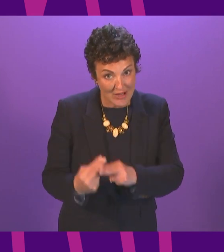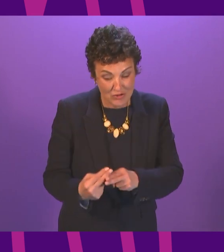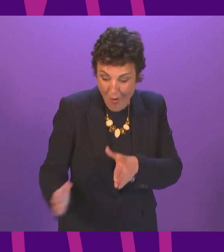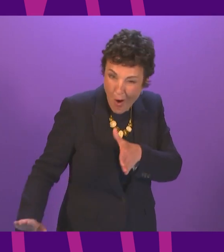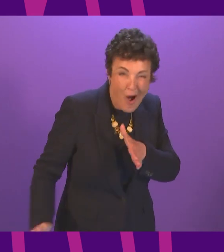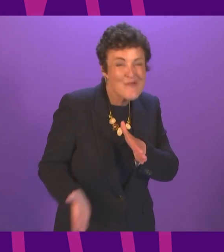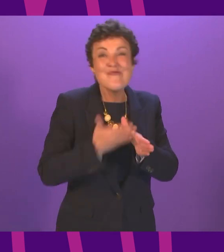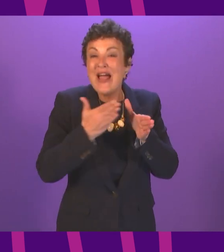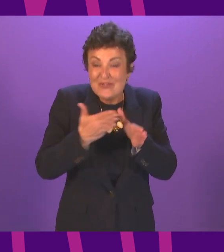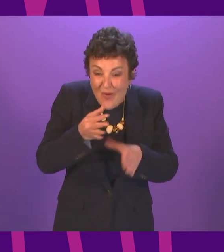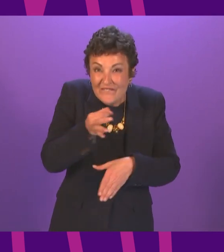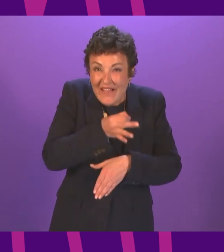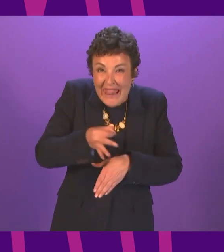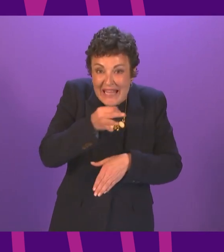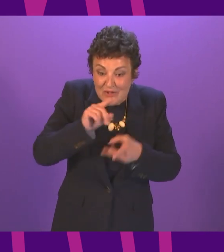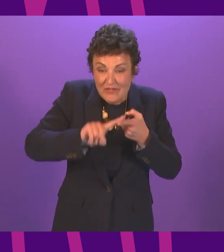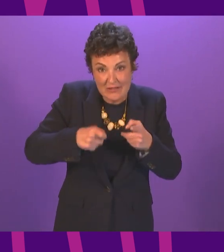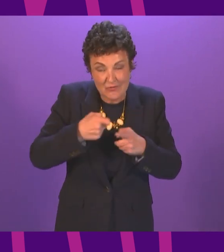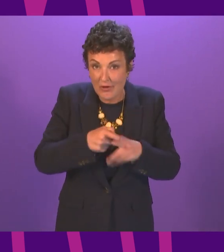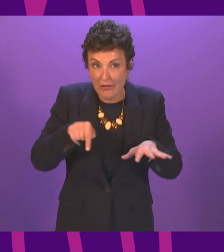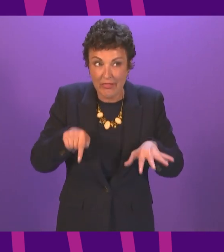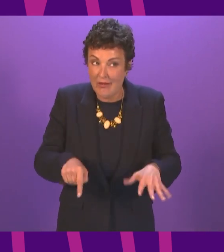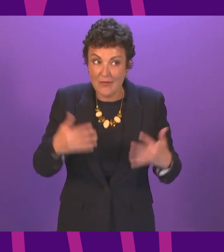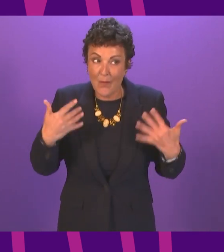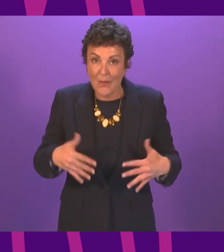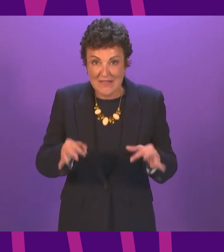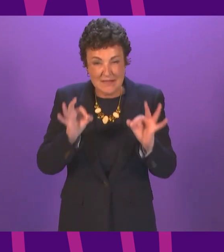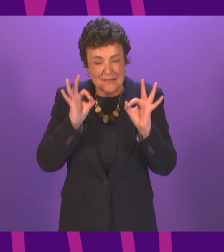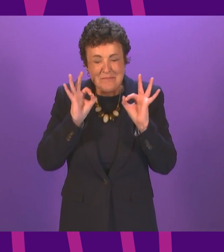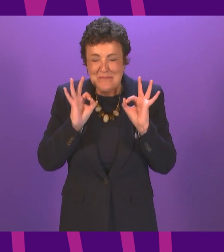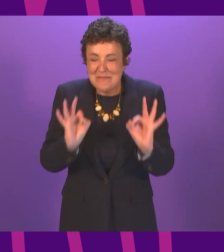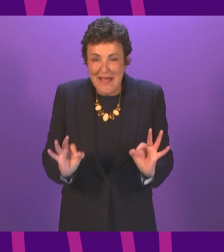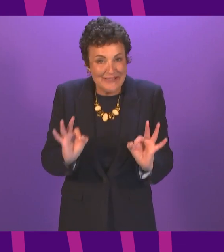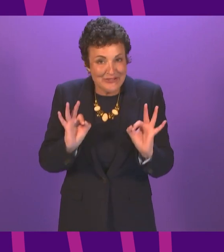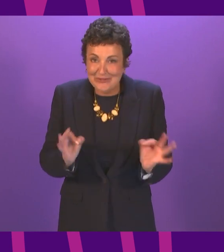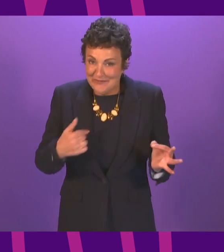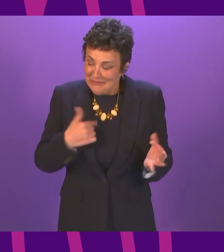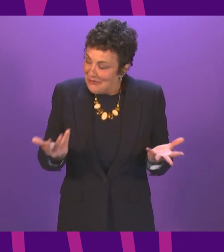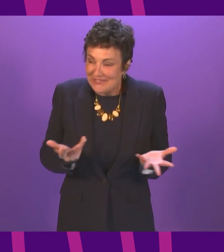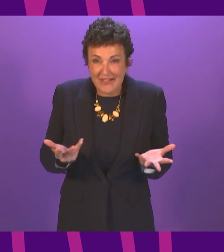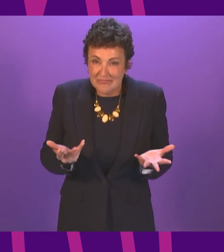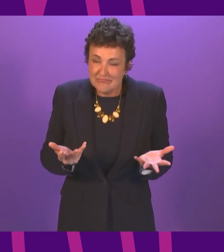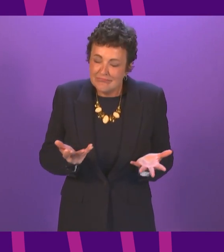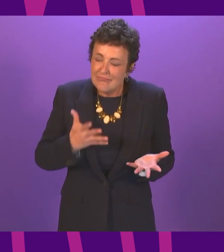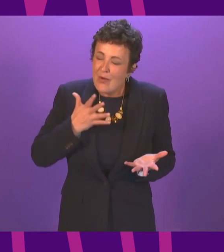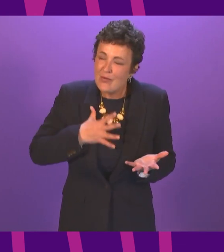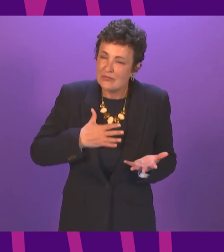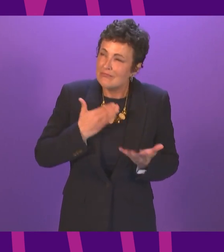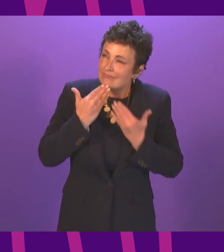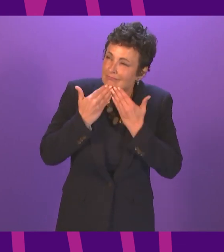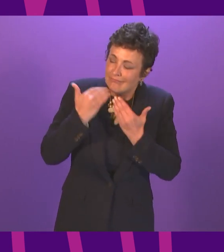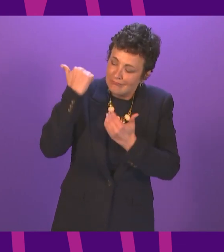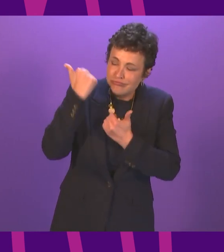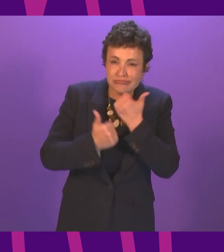village of east go bride this is indeed a special privilege i want to pay tribute to my